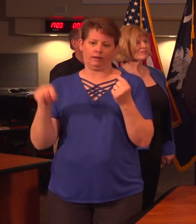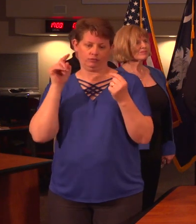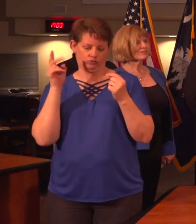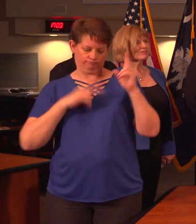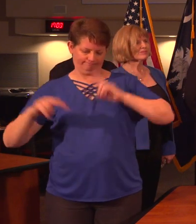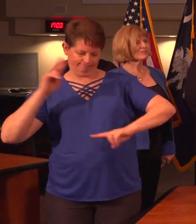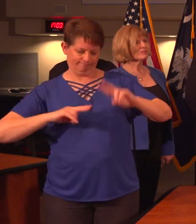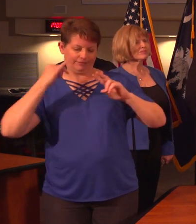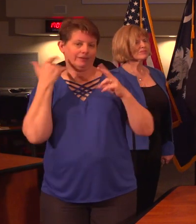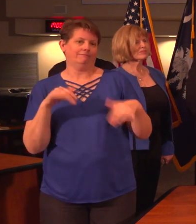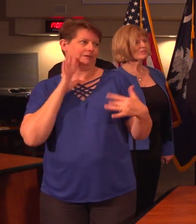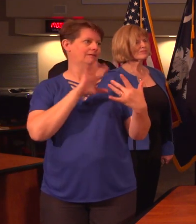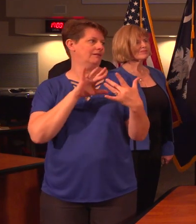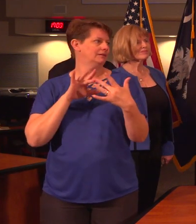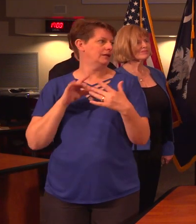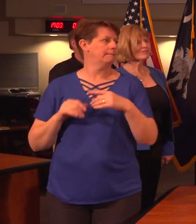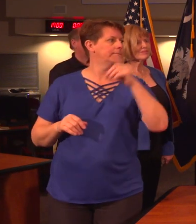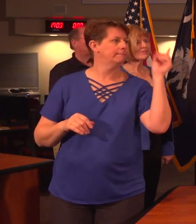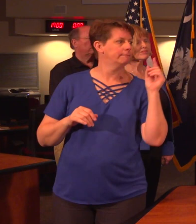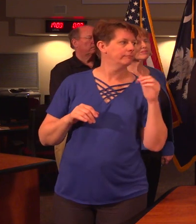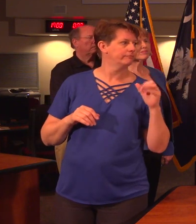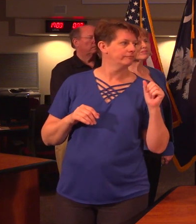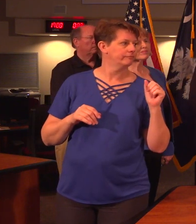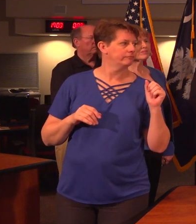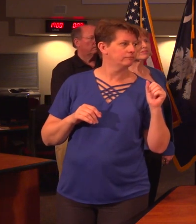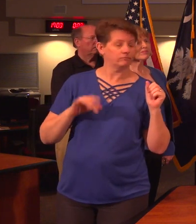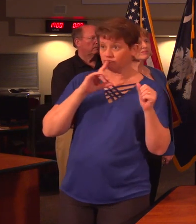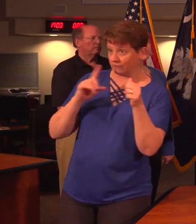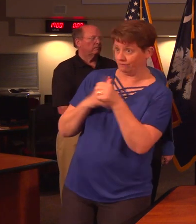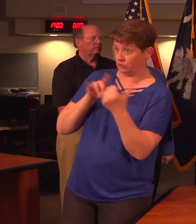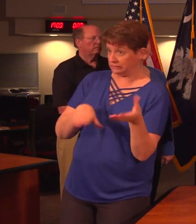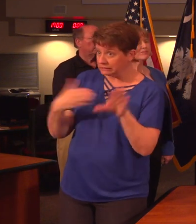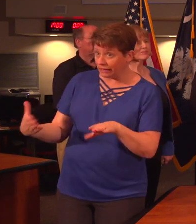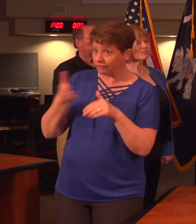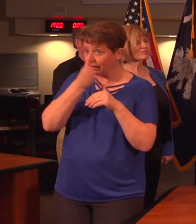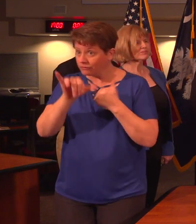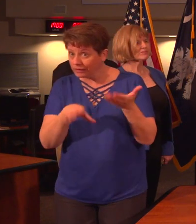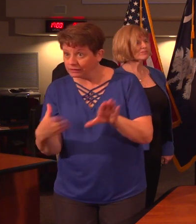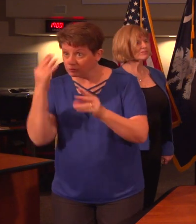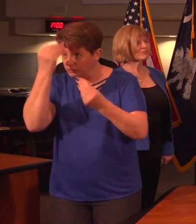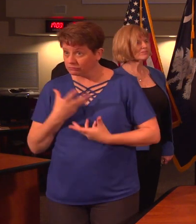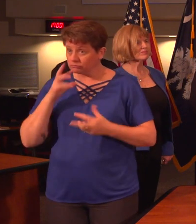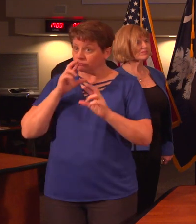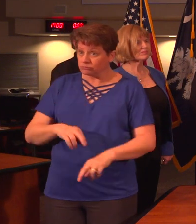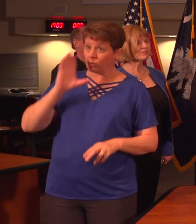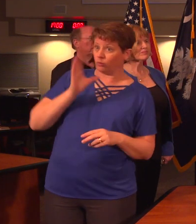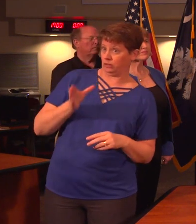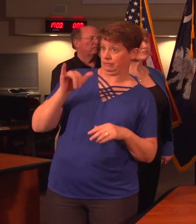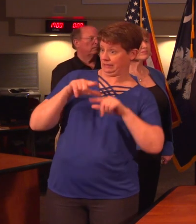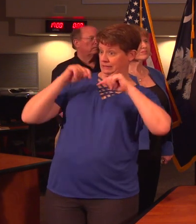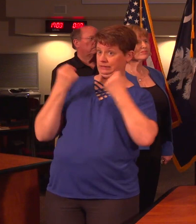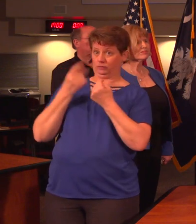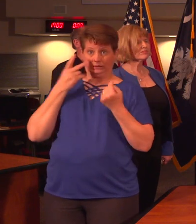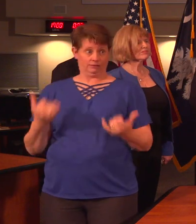symptoms if they have been a contact. You specified first death and subsequent deaths also will be reported by this team